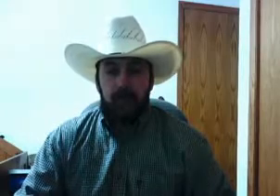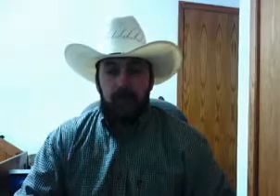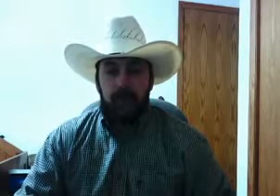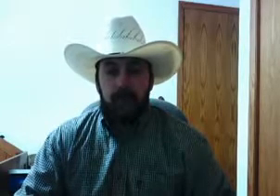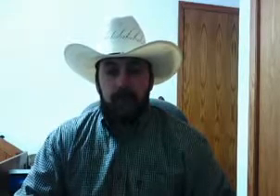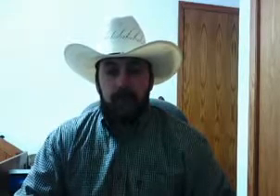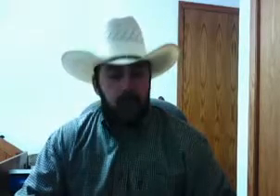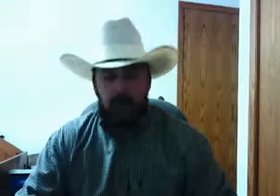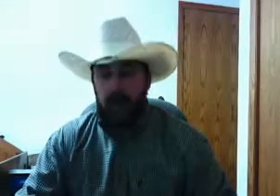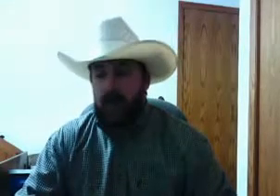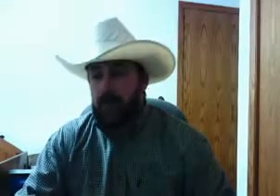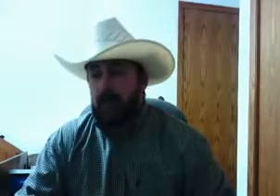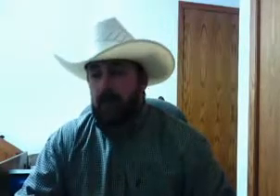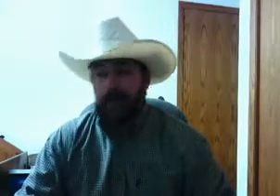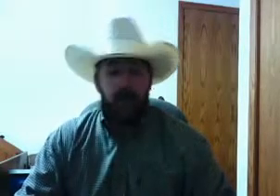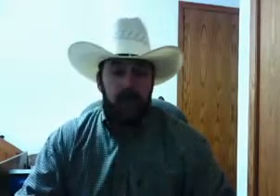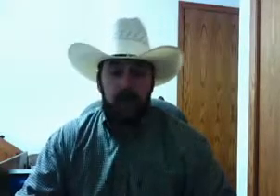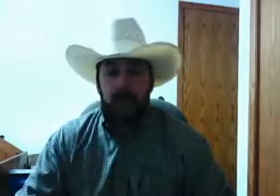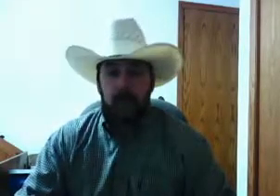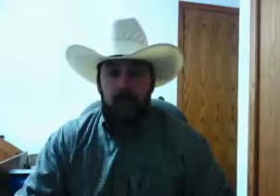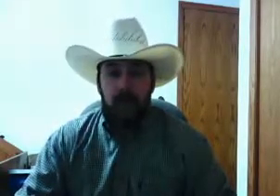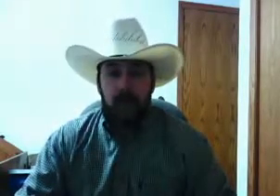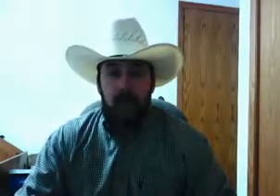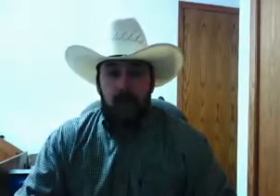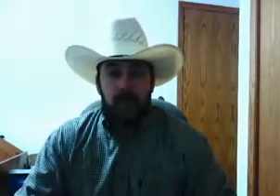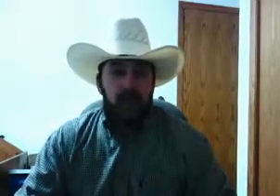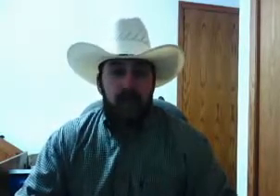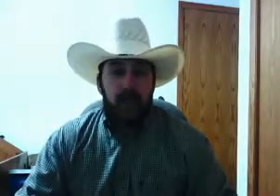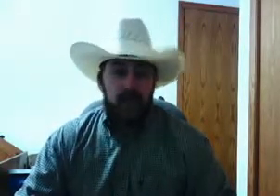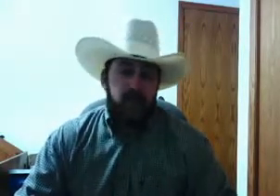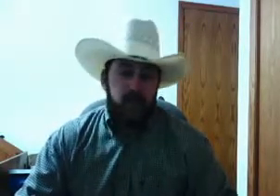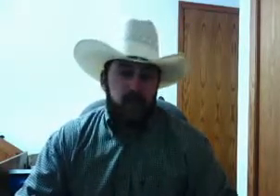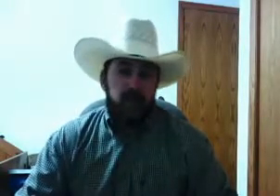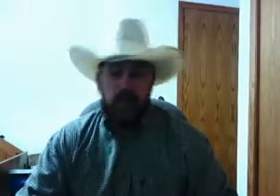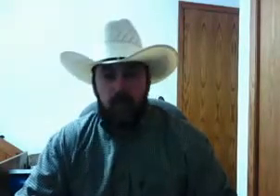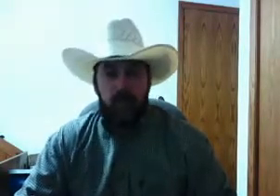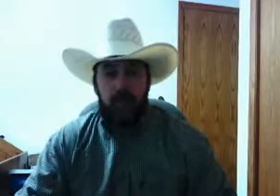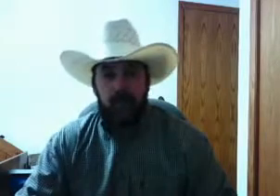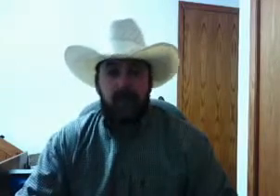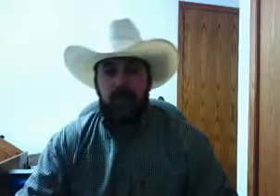Because I got news for you. Shedding innocent blood and murdering babies is wrong.